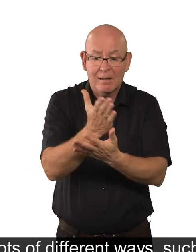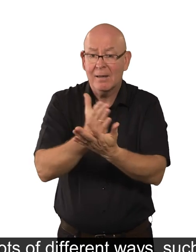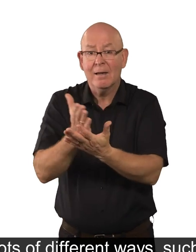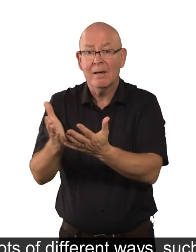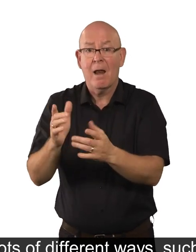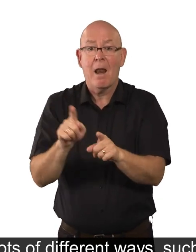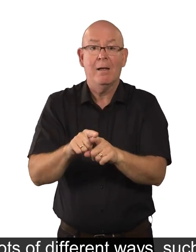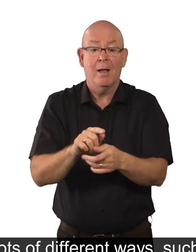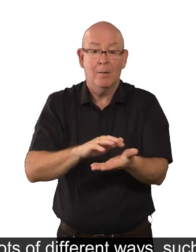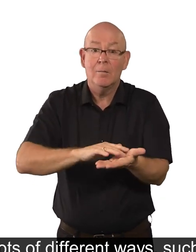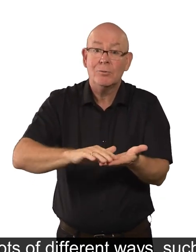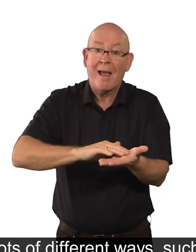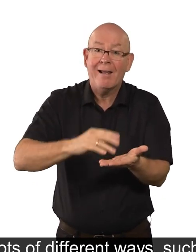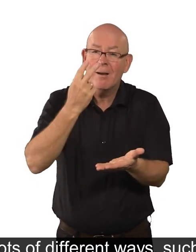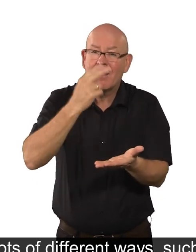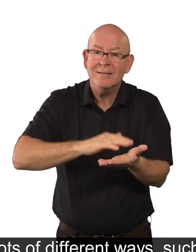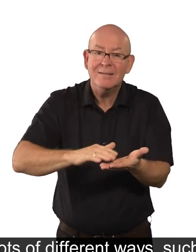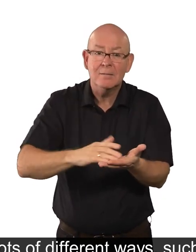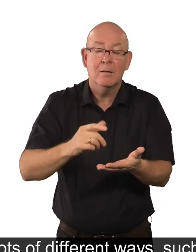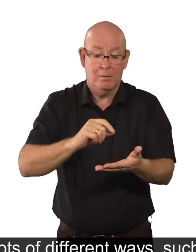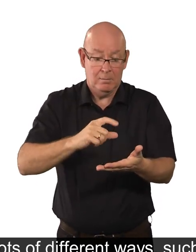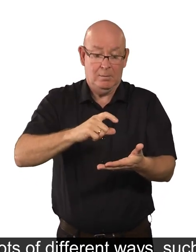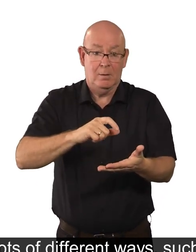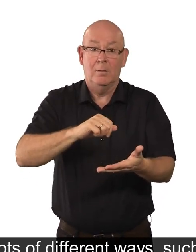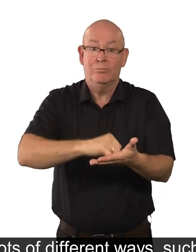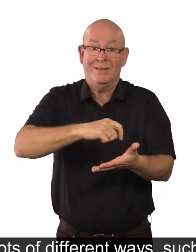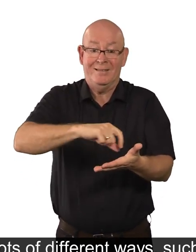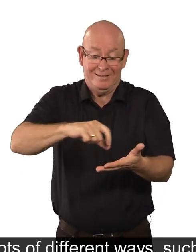such as braille, large print and audio.